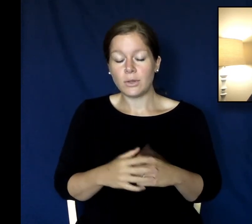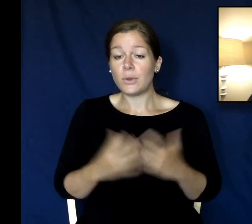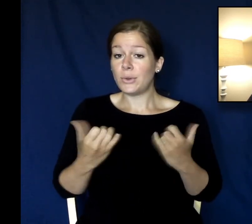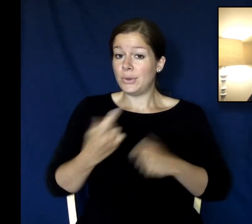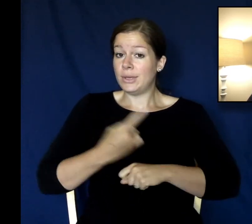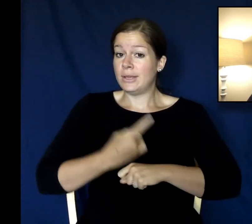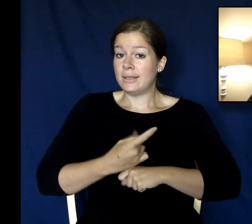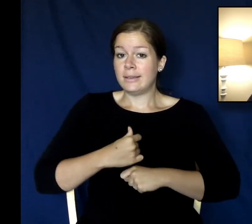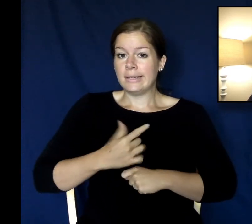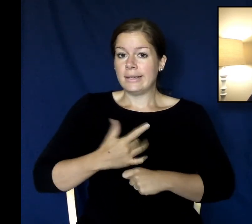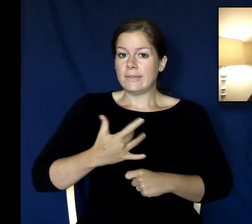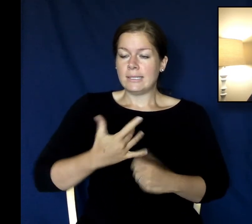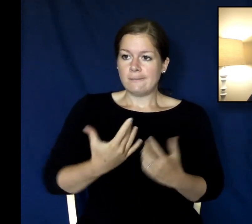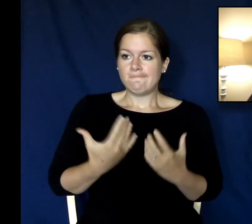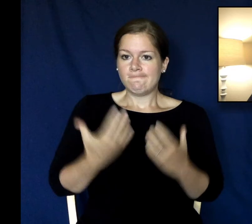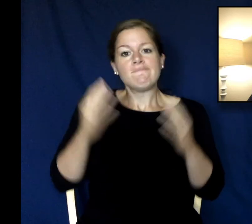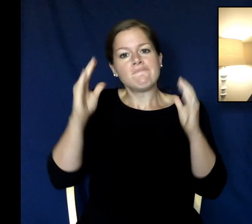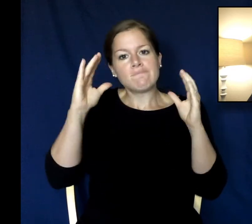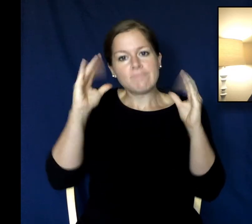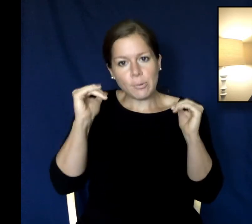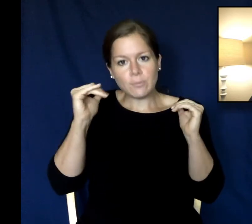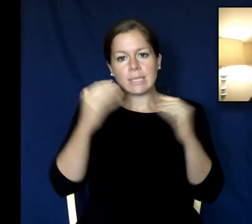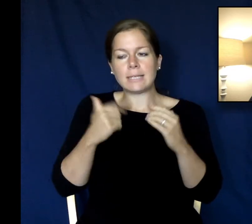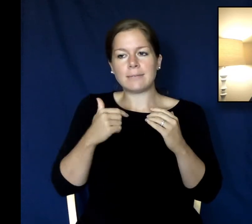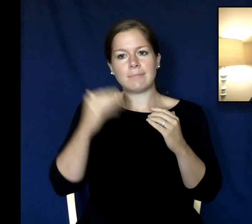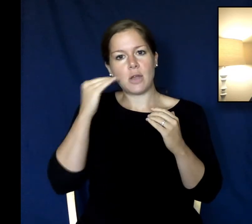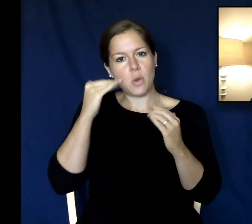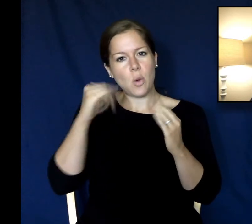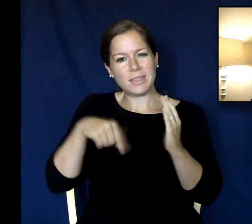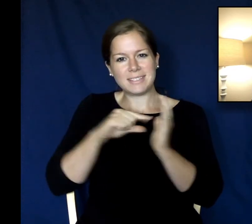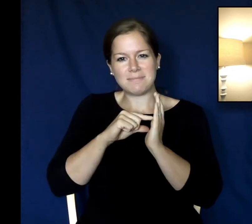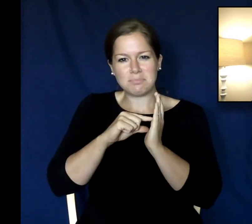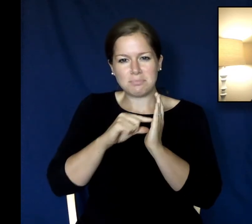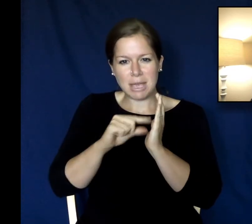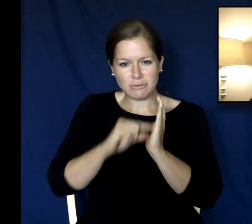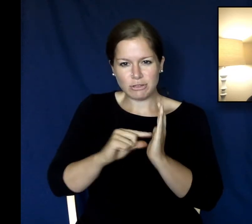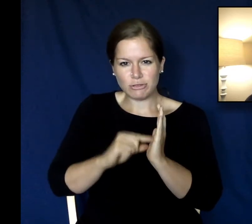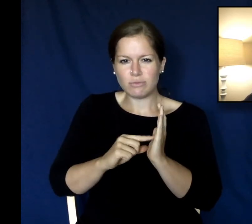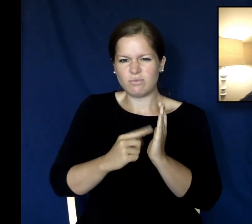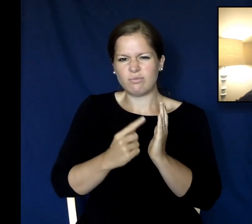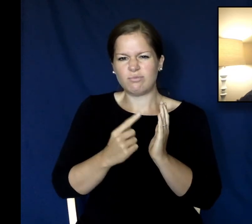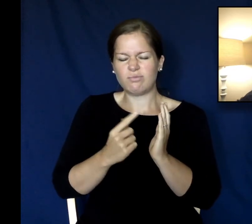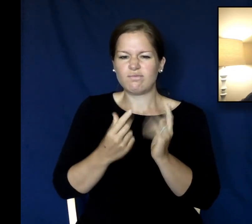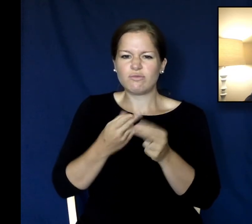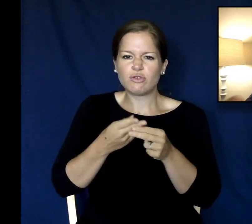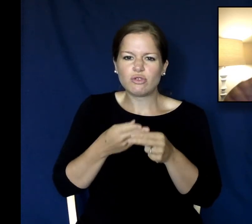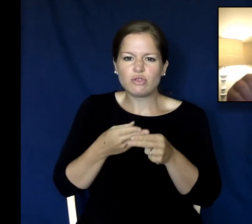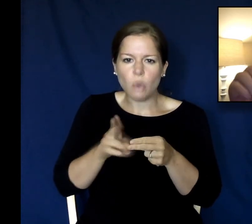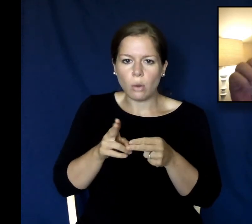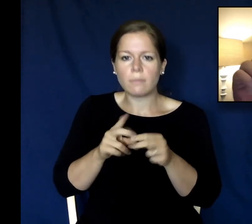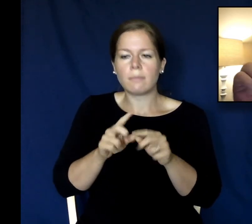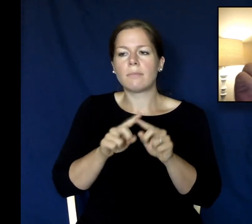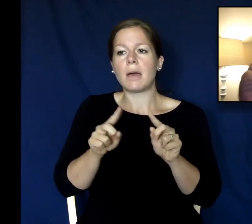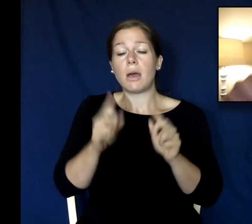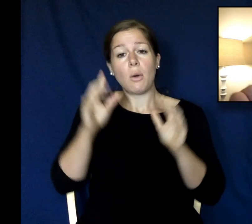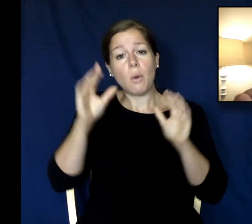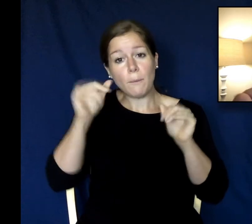this I'm hopeful that um even in this little passage here in all in the scripture that you will marvel